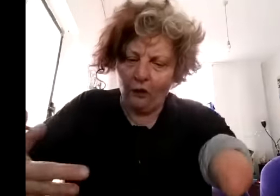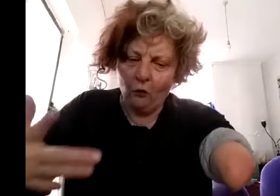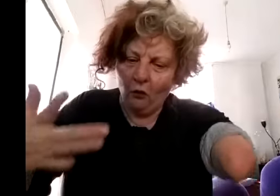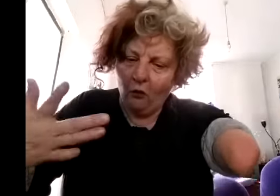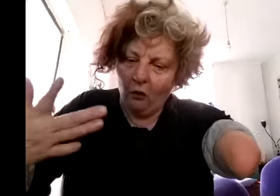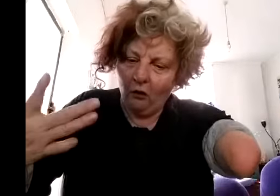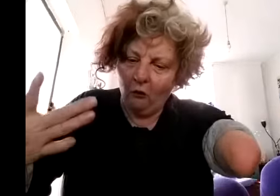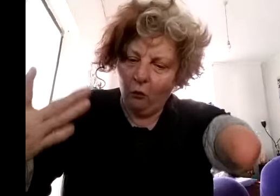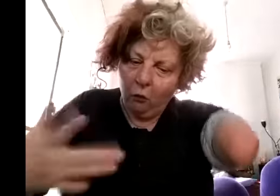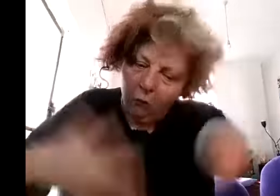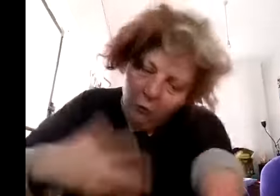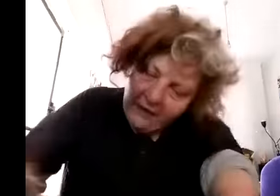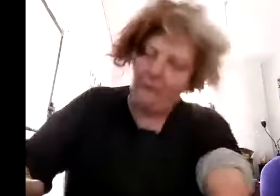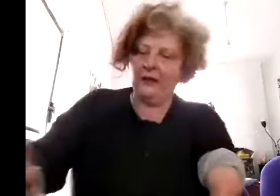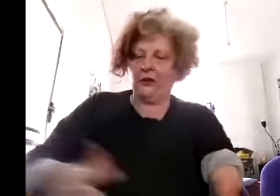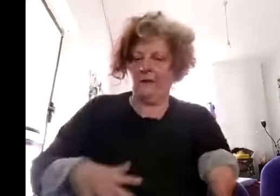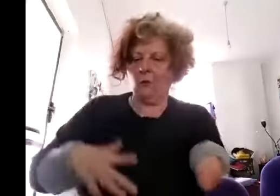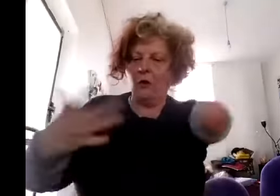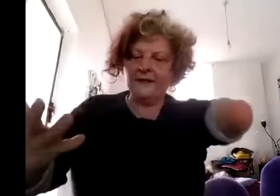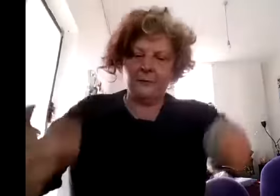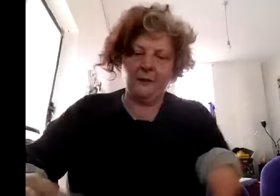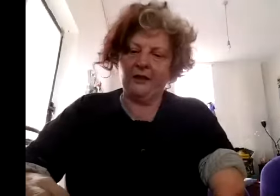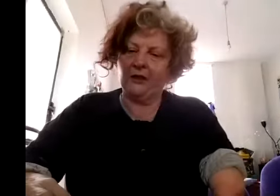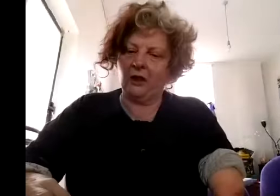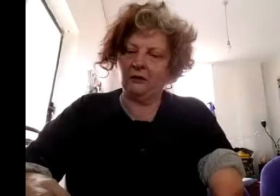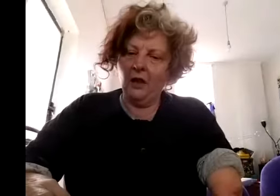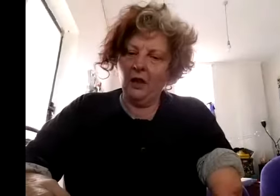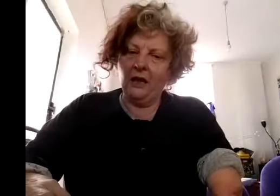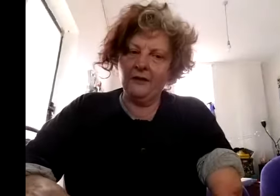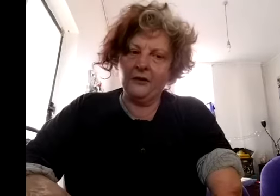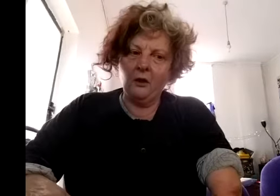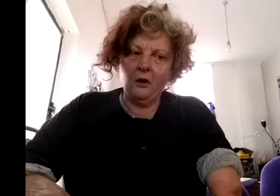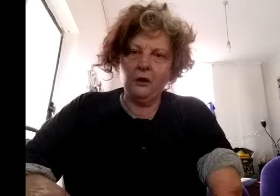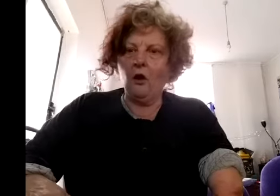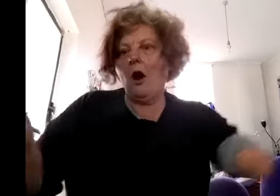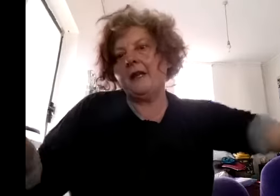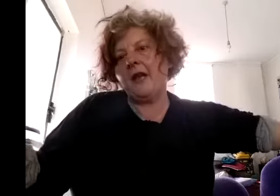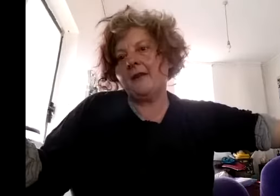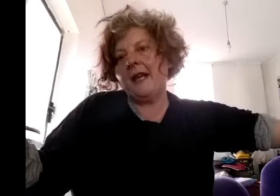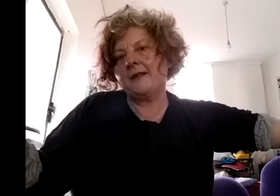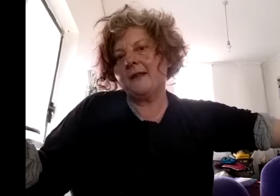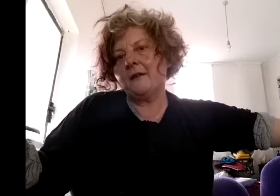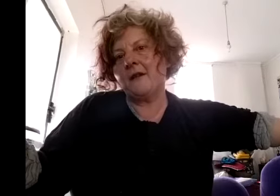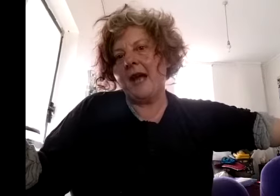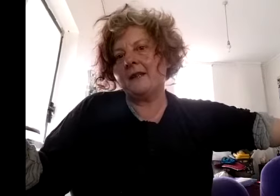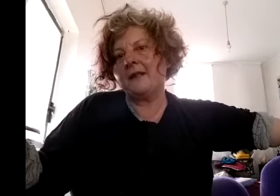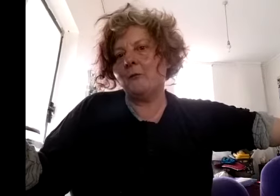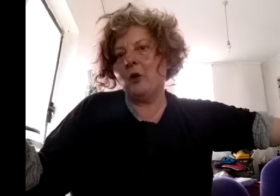what are we achieving what is the bigger picture and you know i don't have an answer for that at the moment